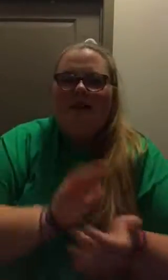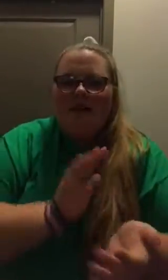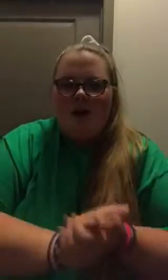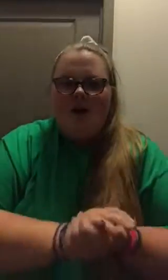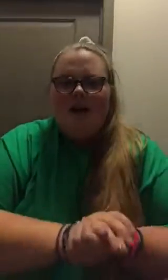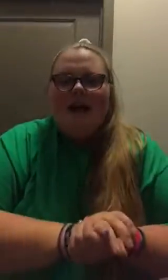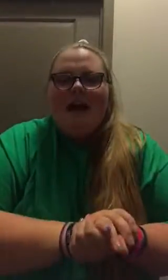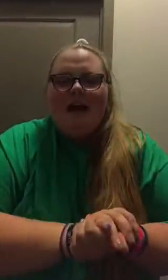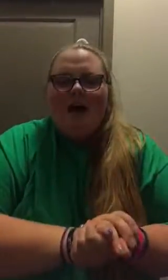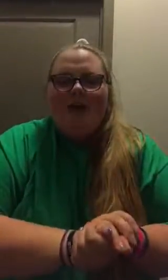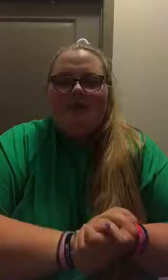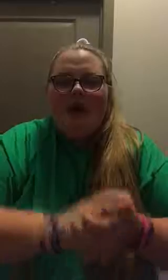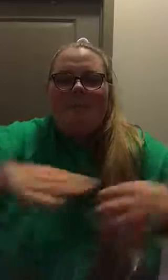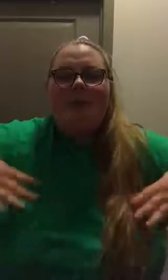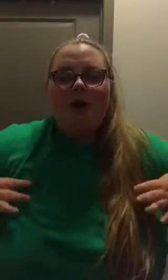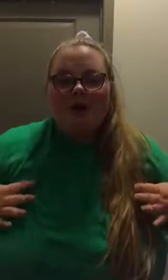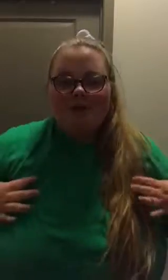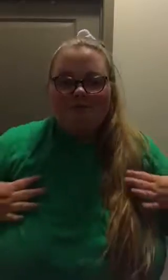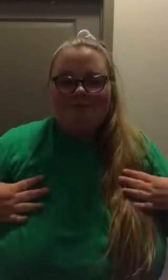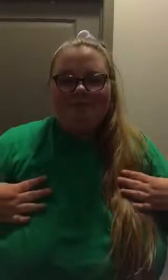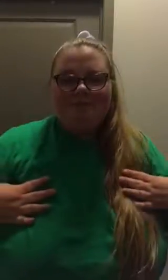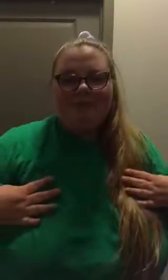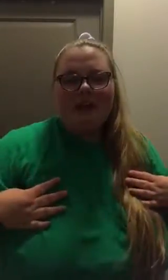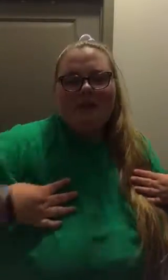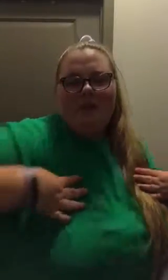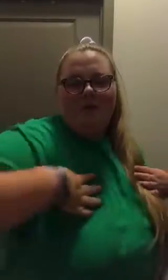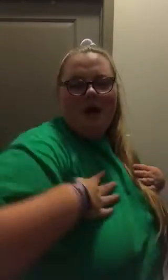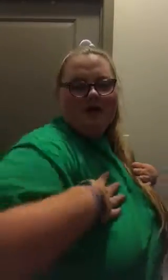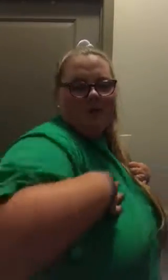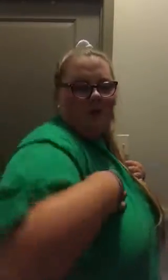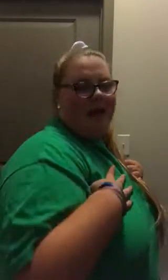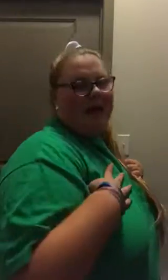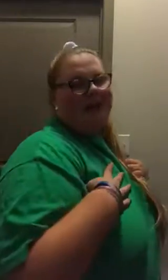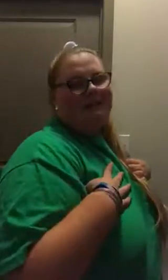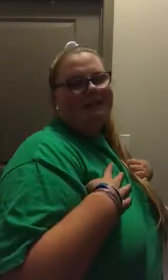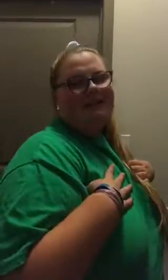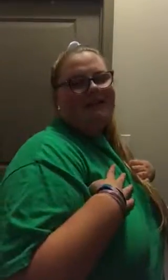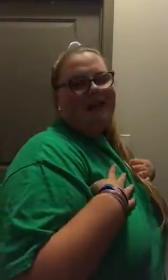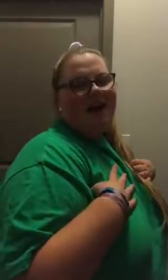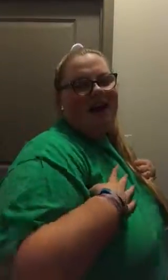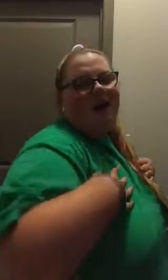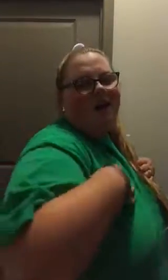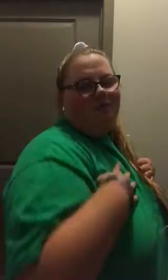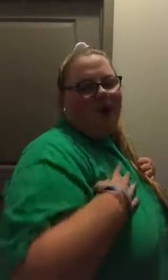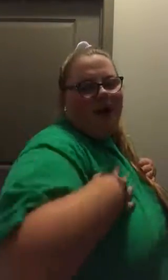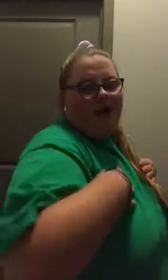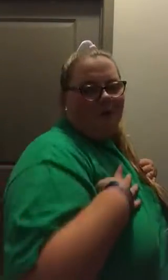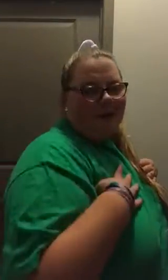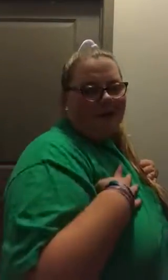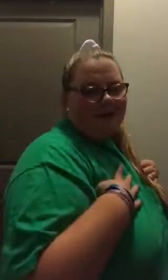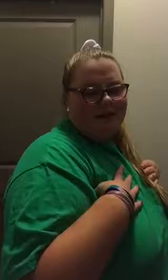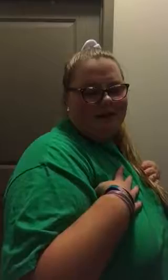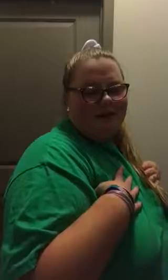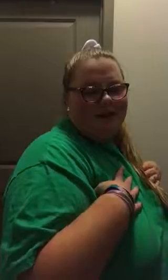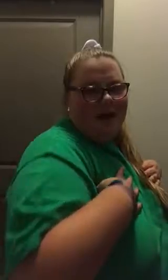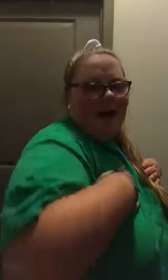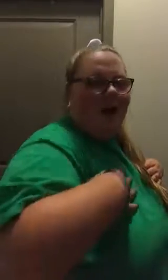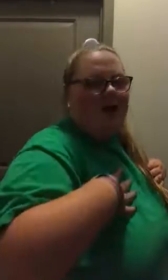valley, y'all And on that bird, there was a wing A rare wing, a